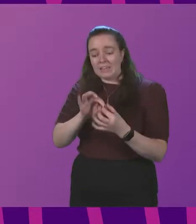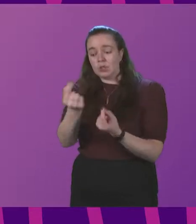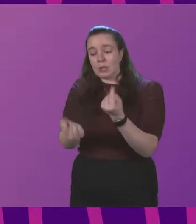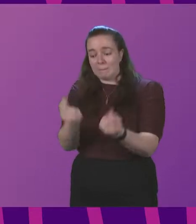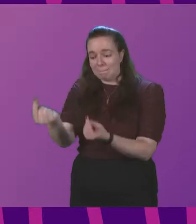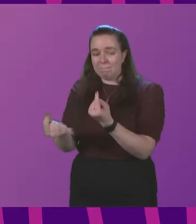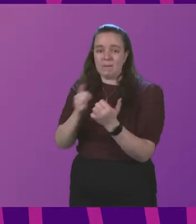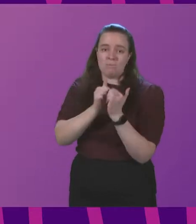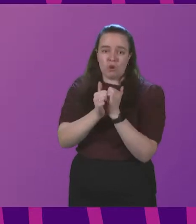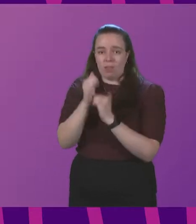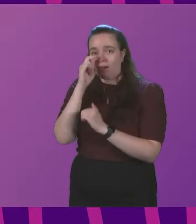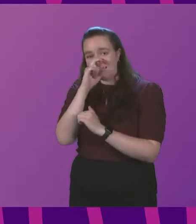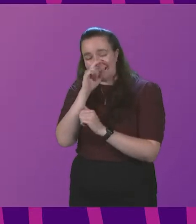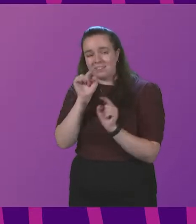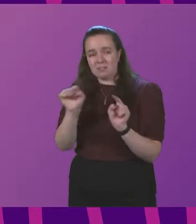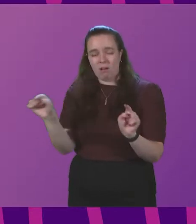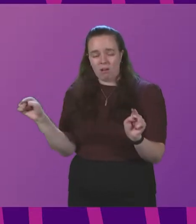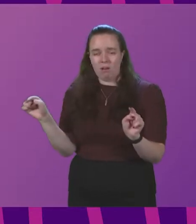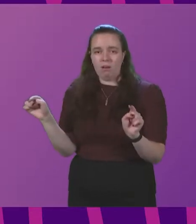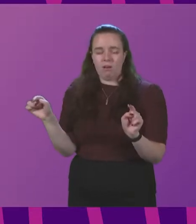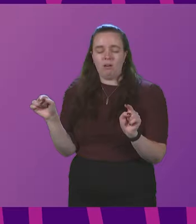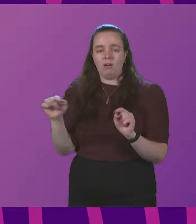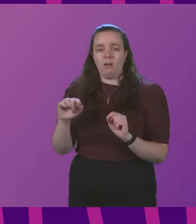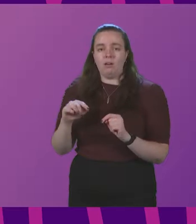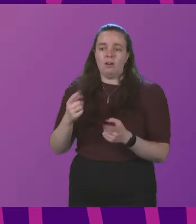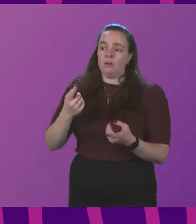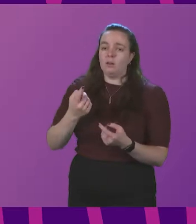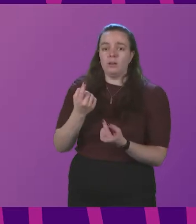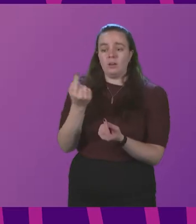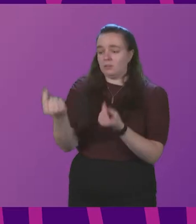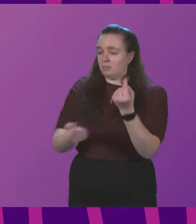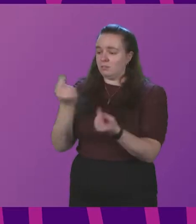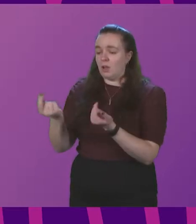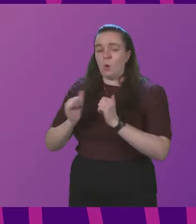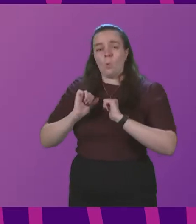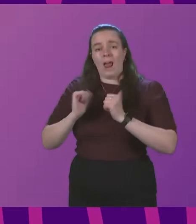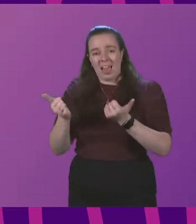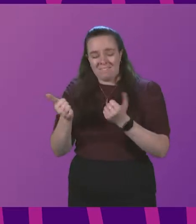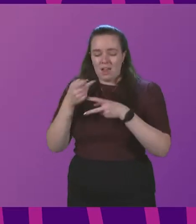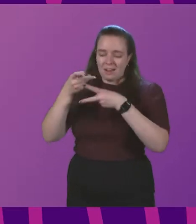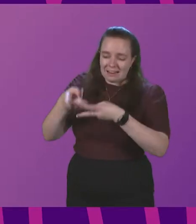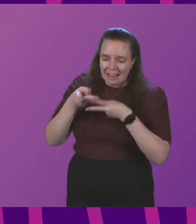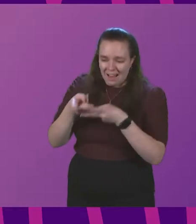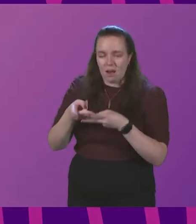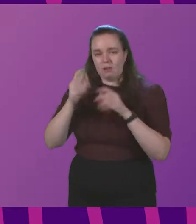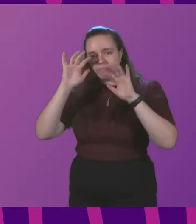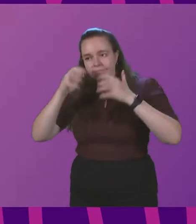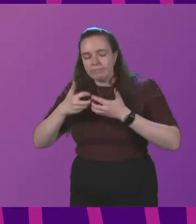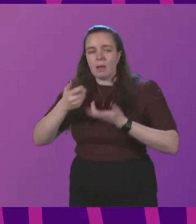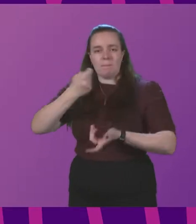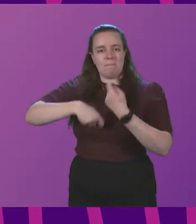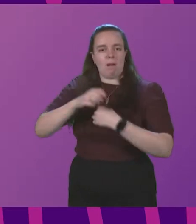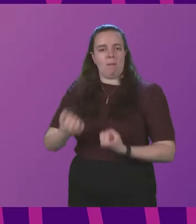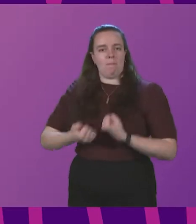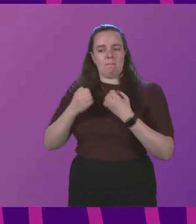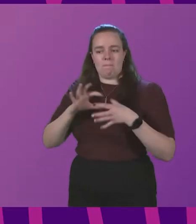as brothers and sisters, instinctively one another's welfare, care and concern becomes our